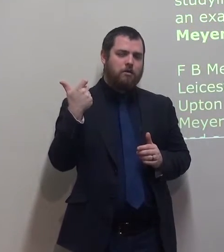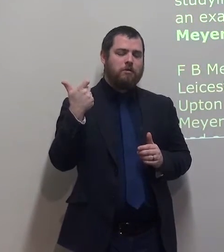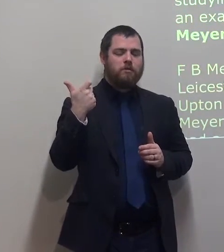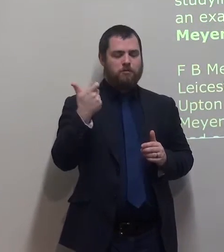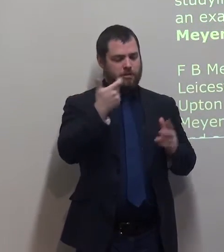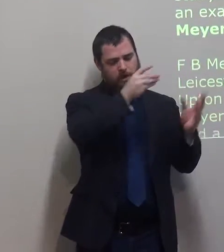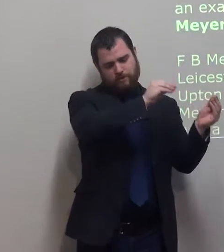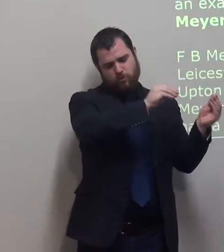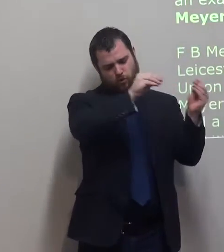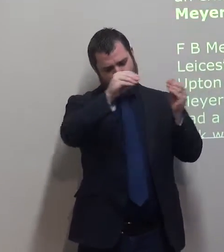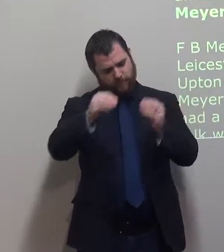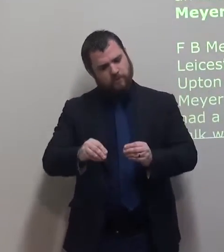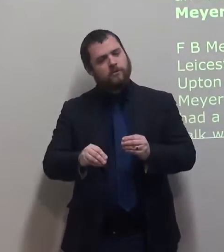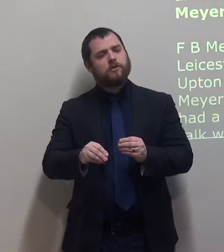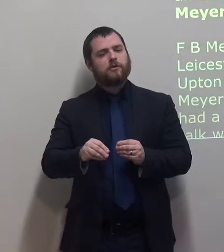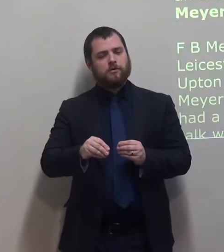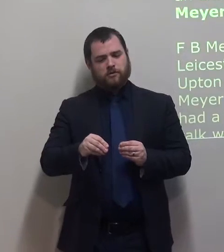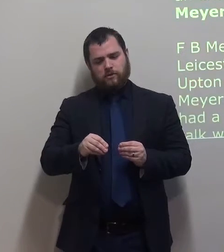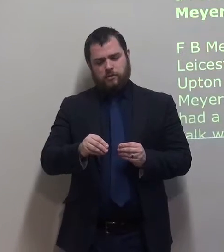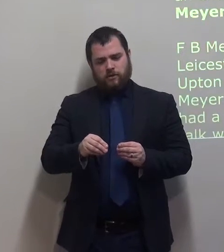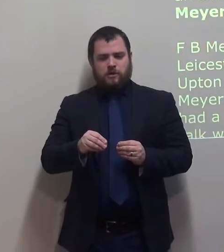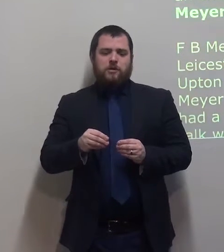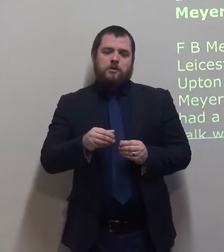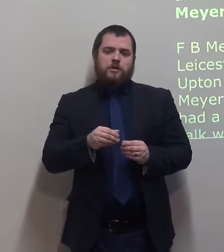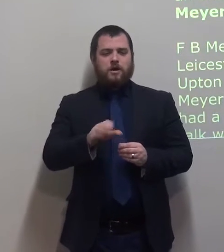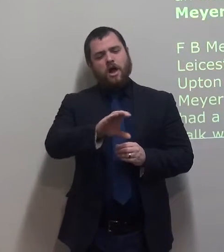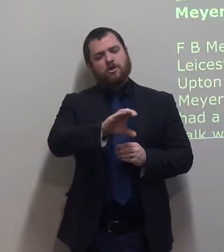then in Christchurch, and up to the chapel, in B.B.